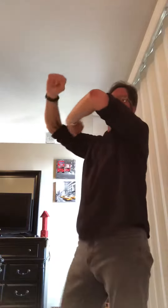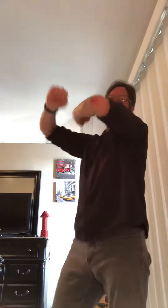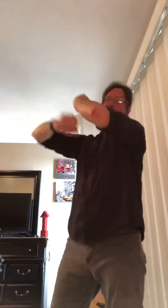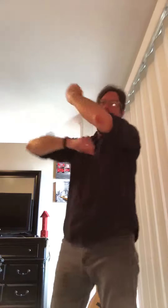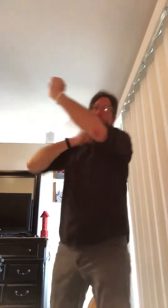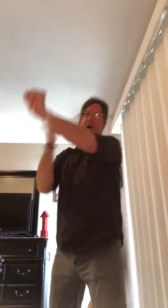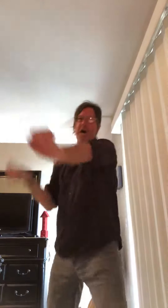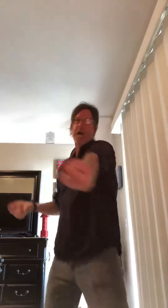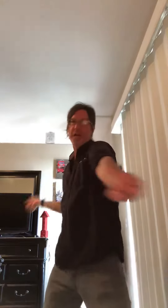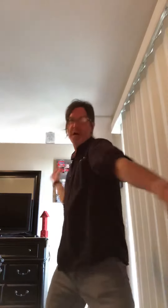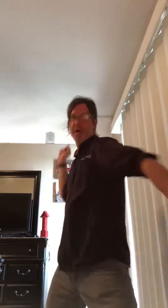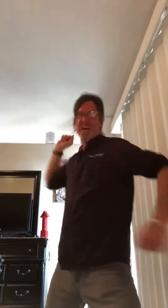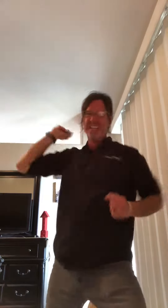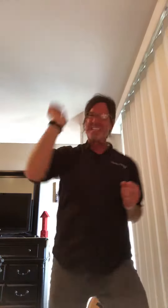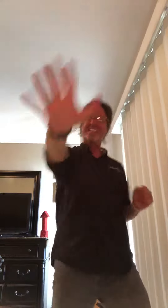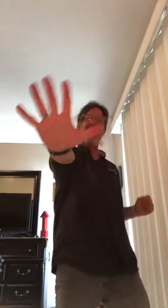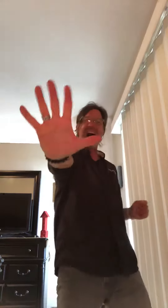we holler, stop!